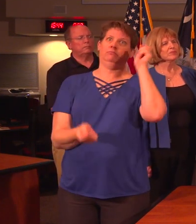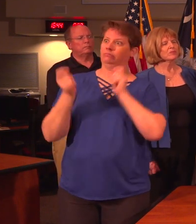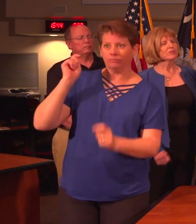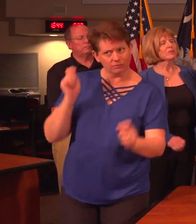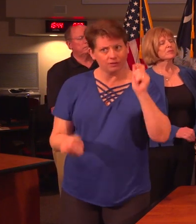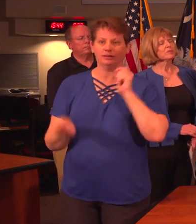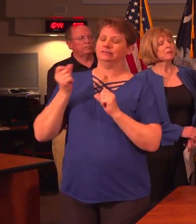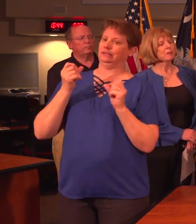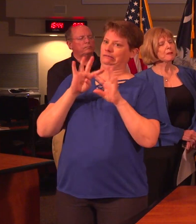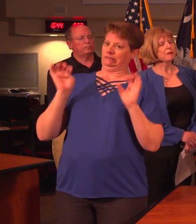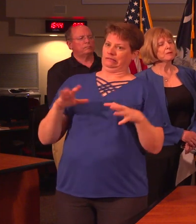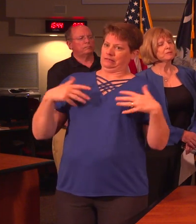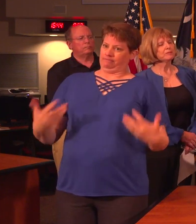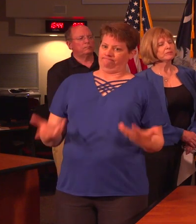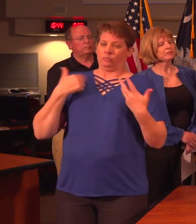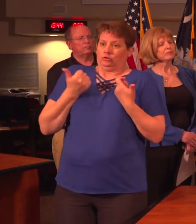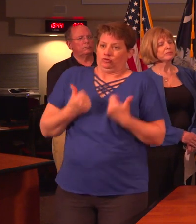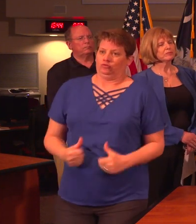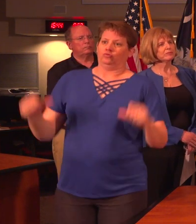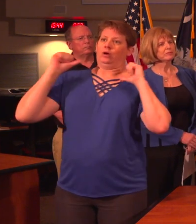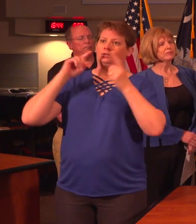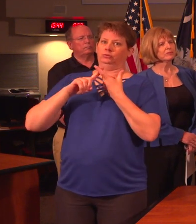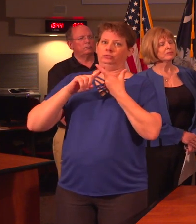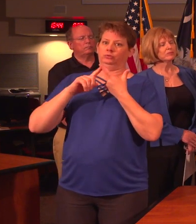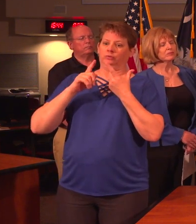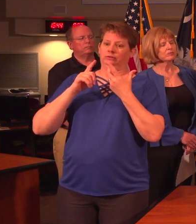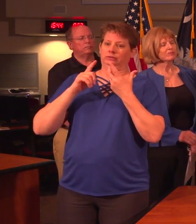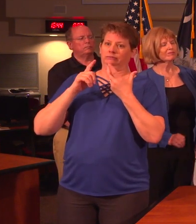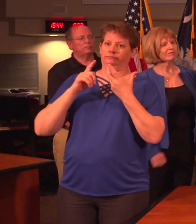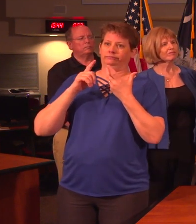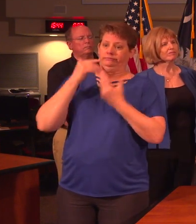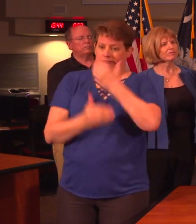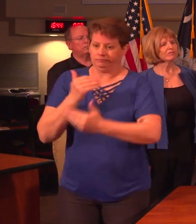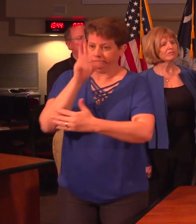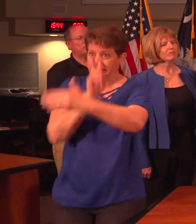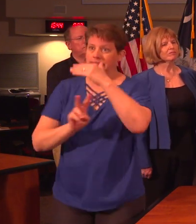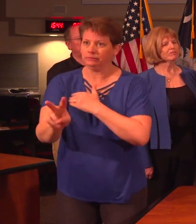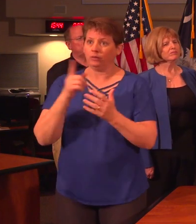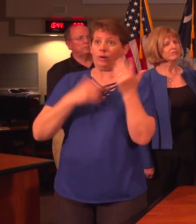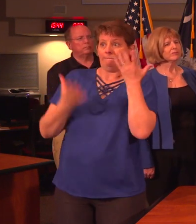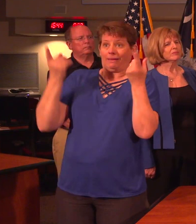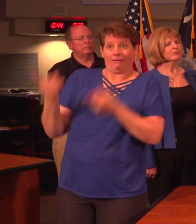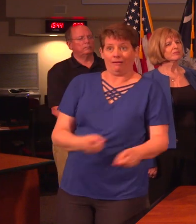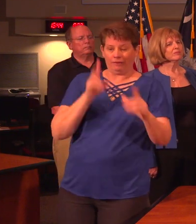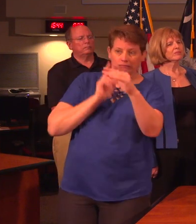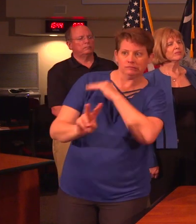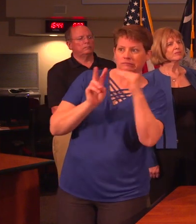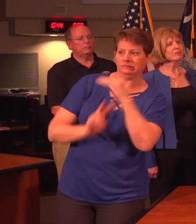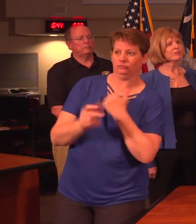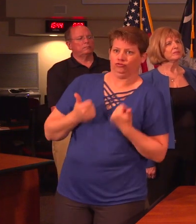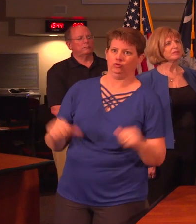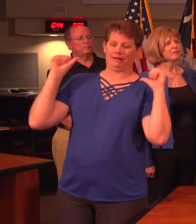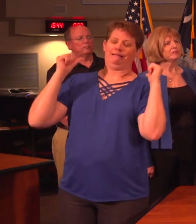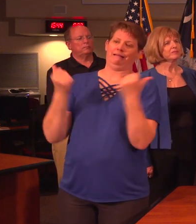are attempting to stay ahead of the situation, anticipate what may happen, and do everything